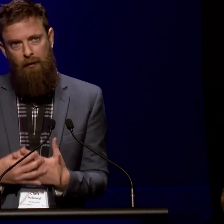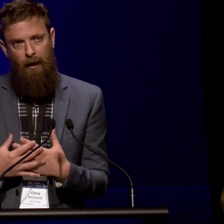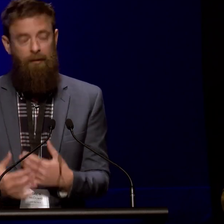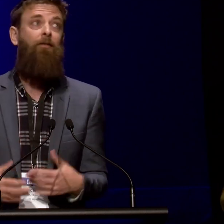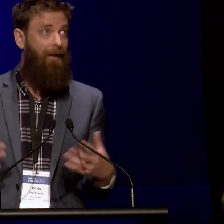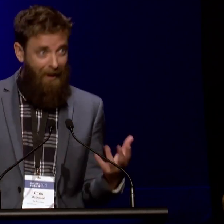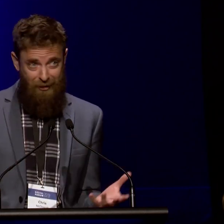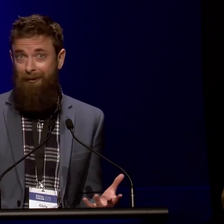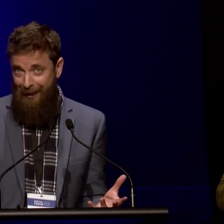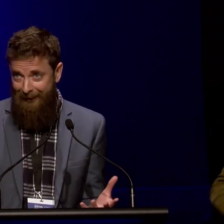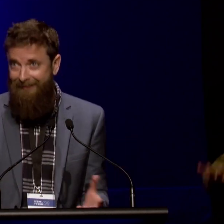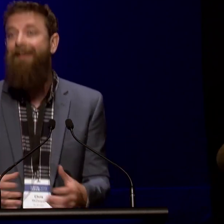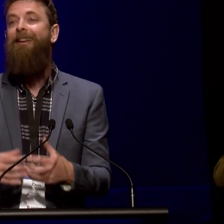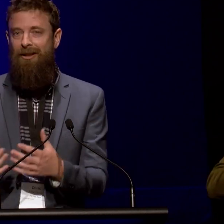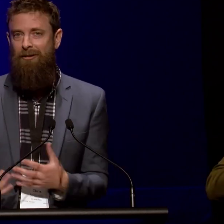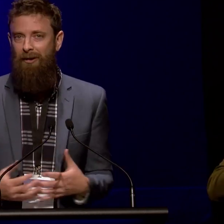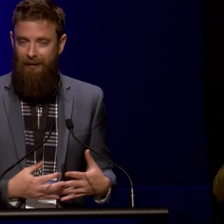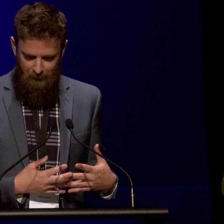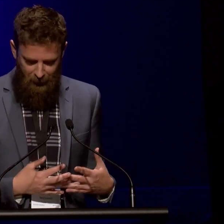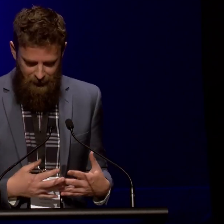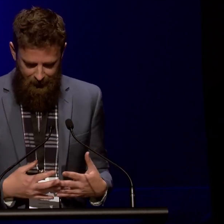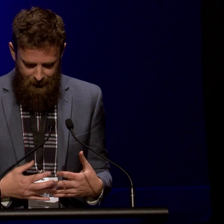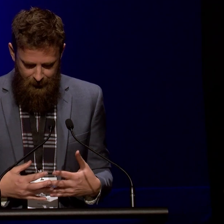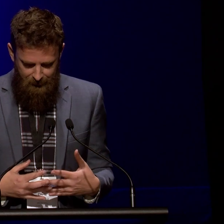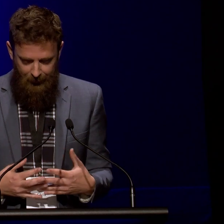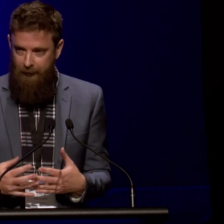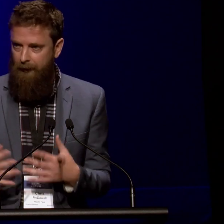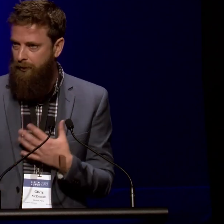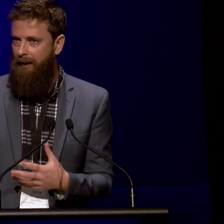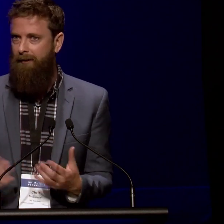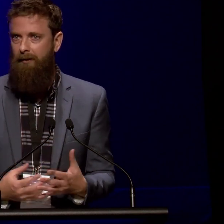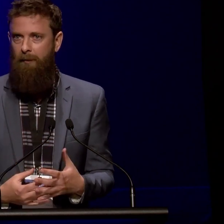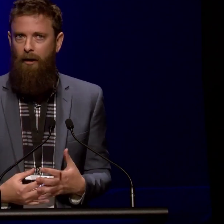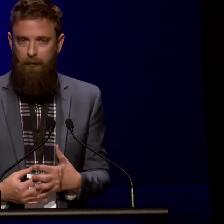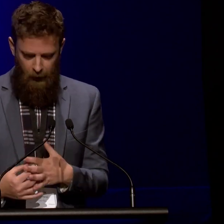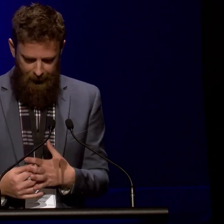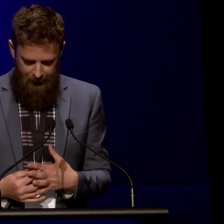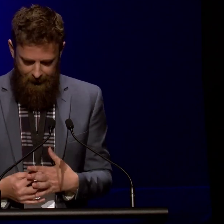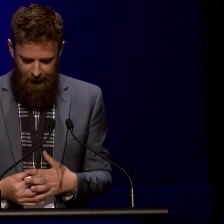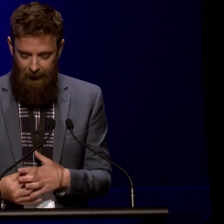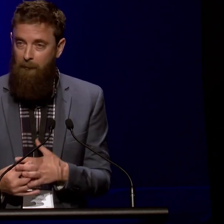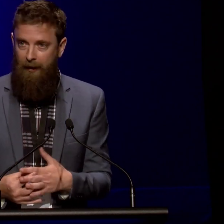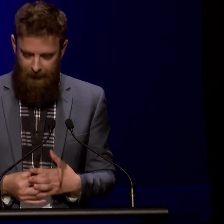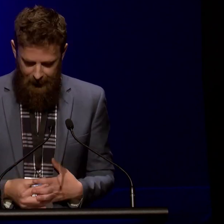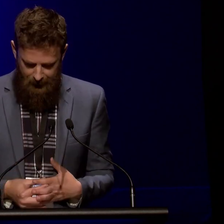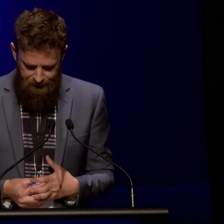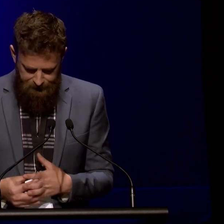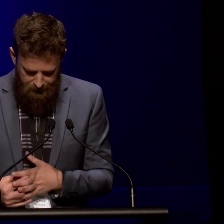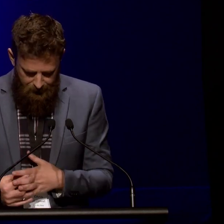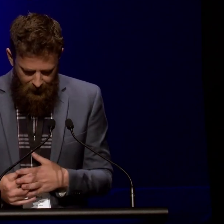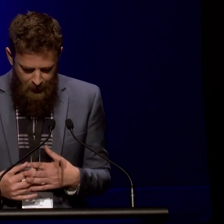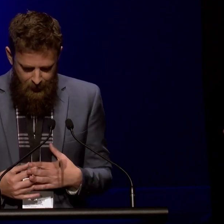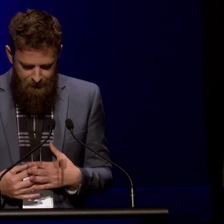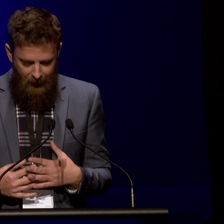Library's Digital New Zealand project, and it's a joy to see so many old colleagues and collaborators here.